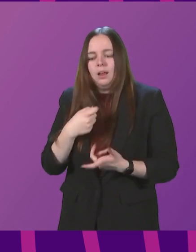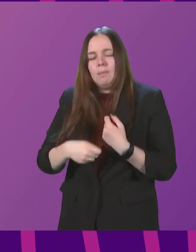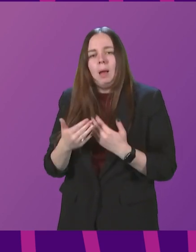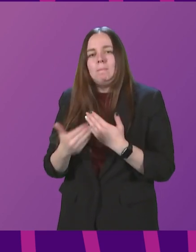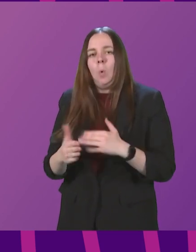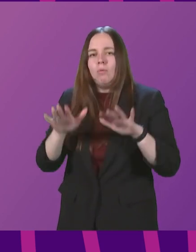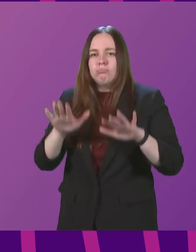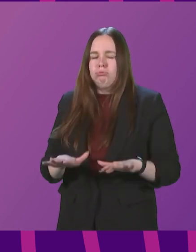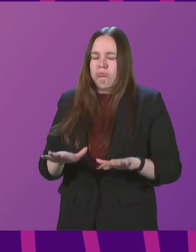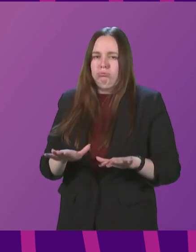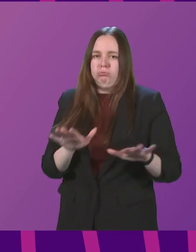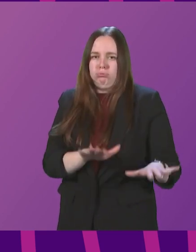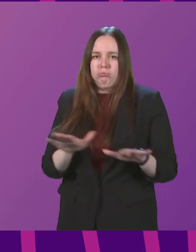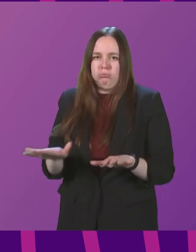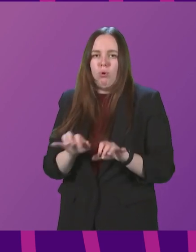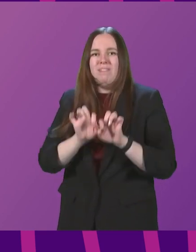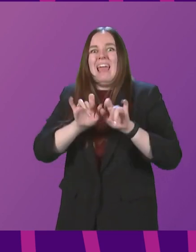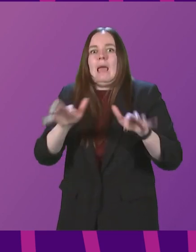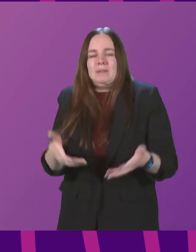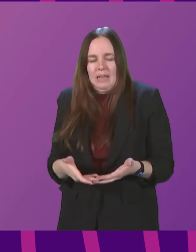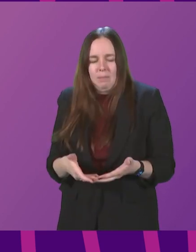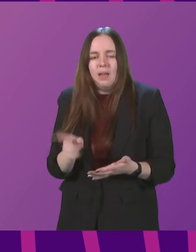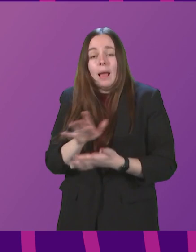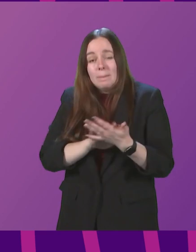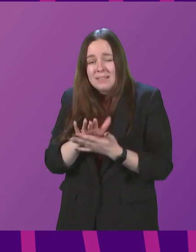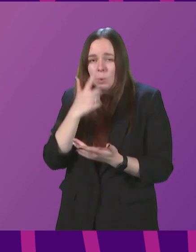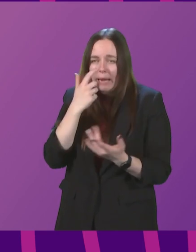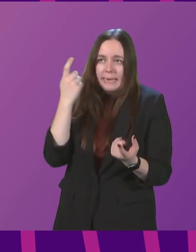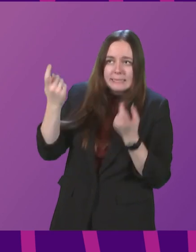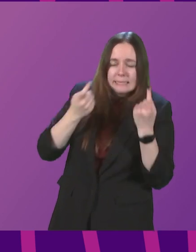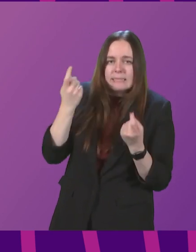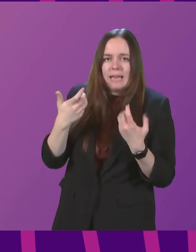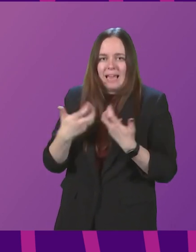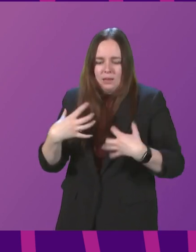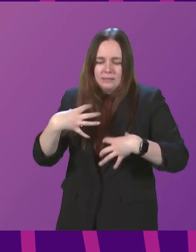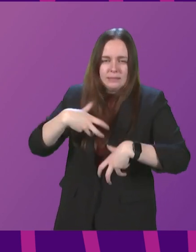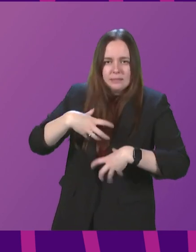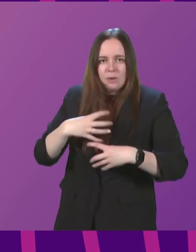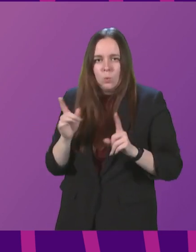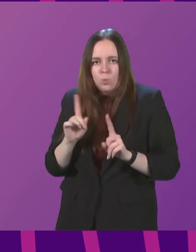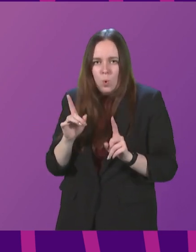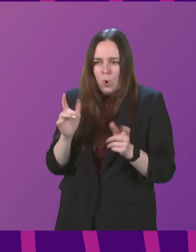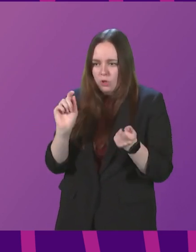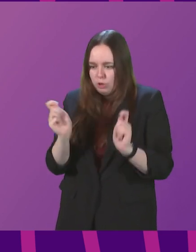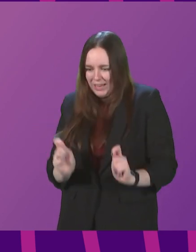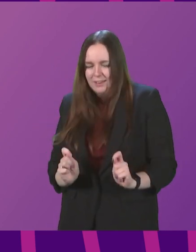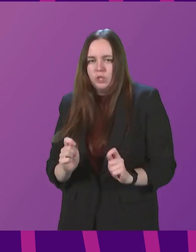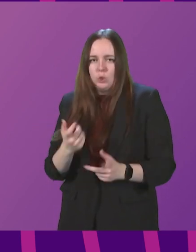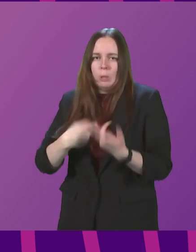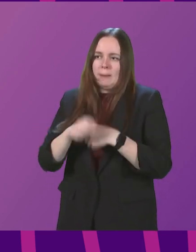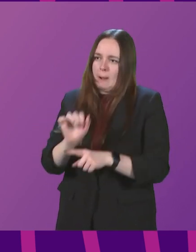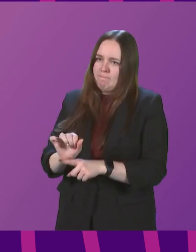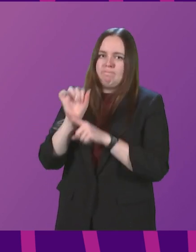calmer phase of the epidemic. That then allows us to consider the adaptations we might need to make to build our resilience